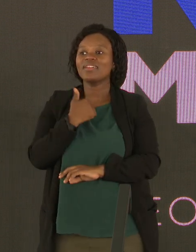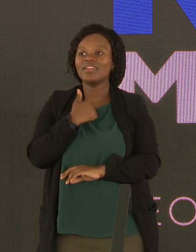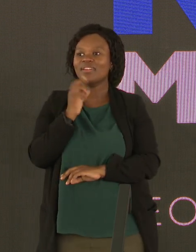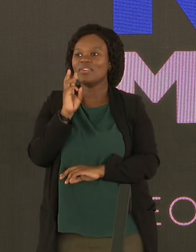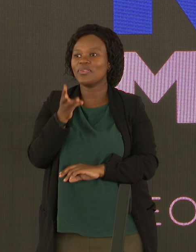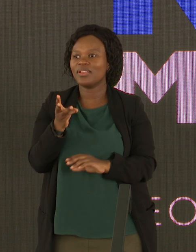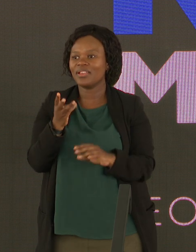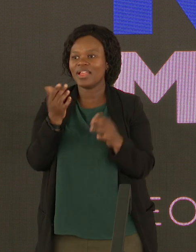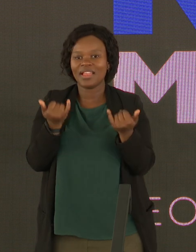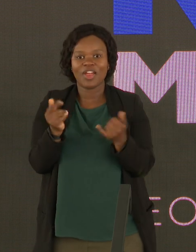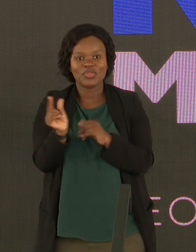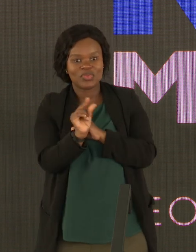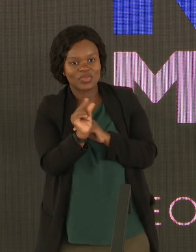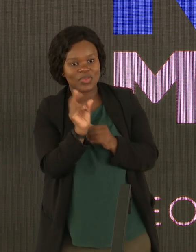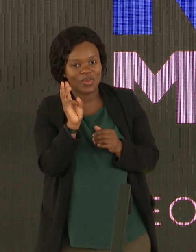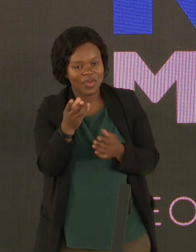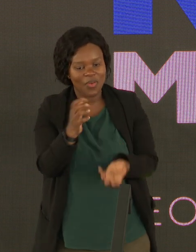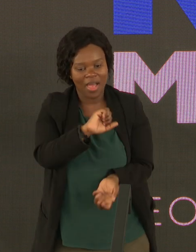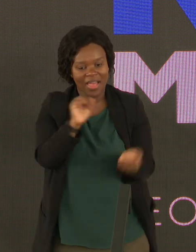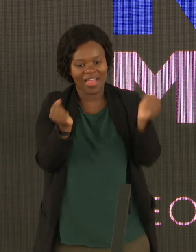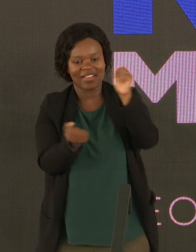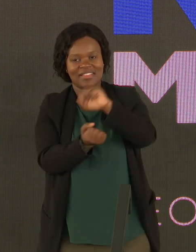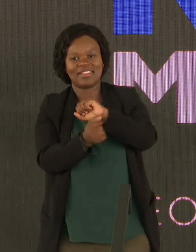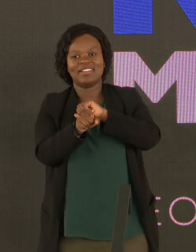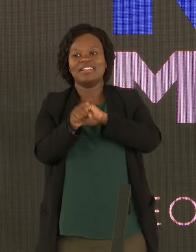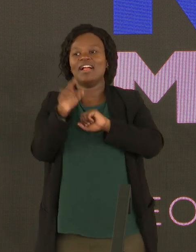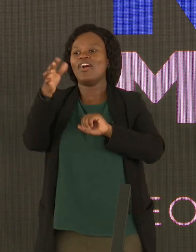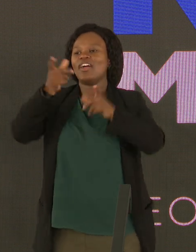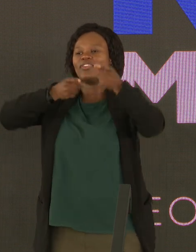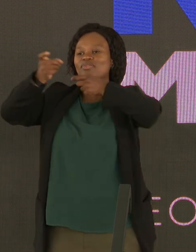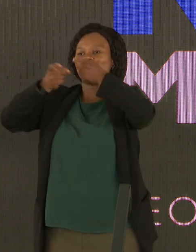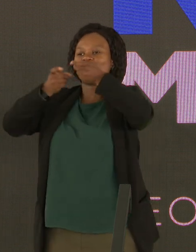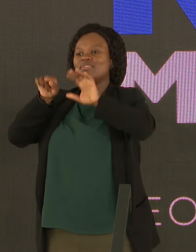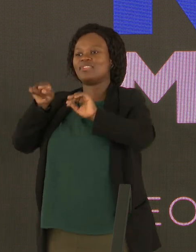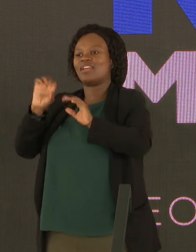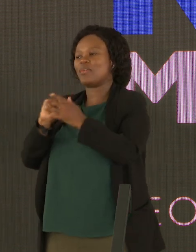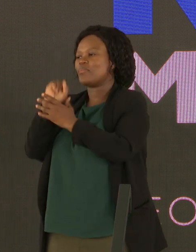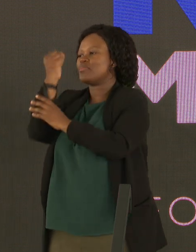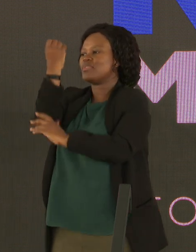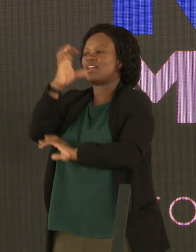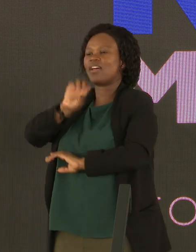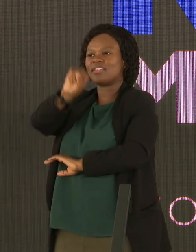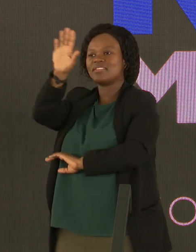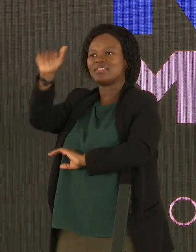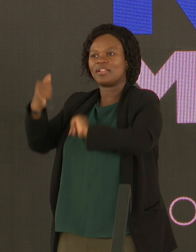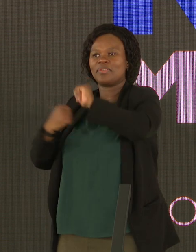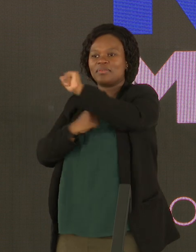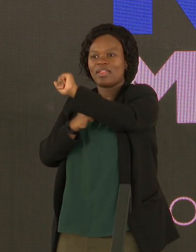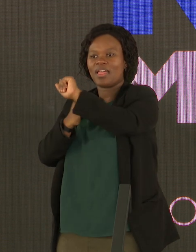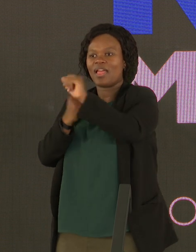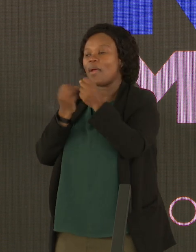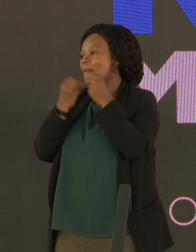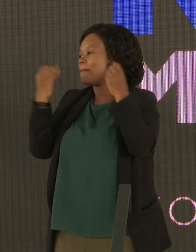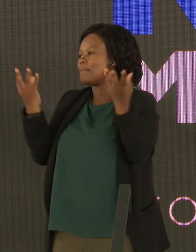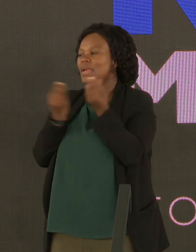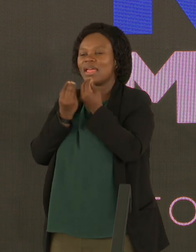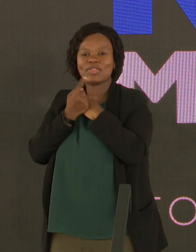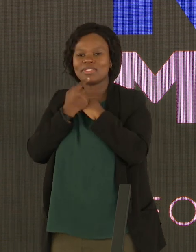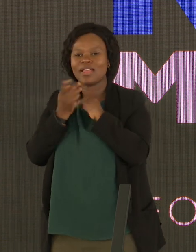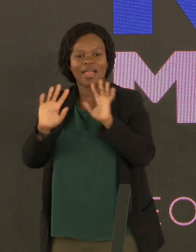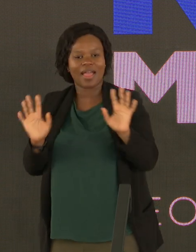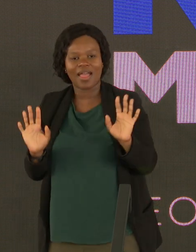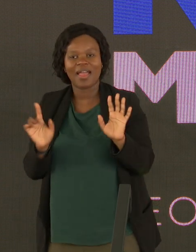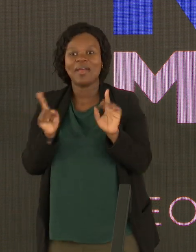to a close very, very soon, and I think I'll touch on the governance aspect of Rise and Zanti's pillars. I don't have much to say on this, but I think it's